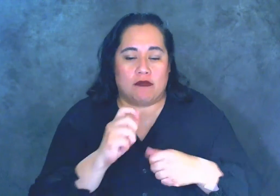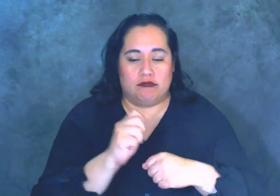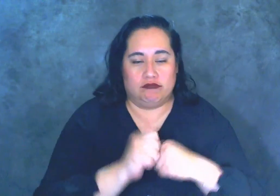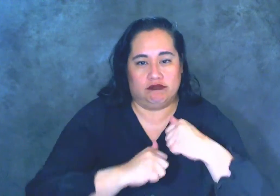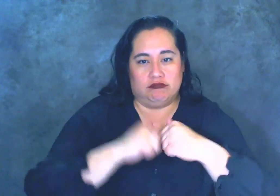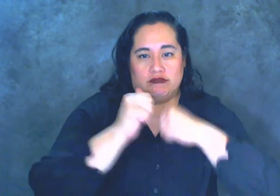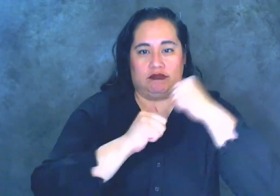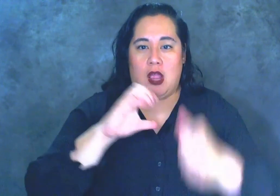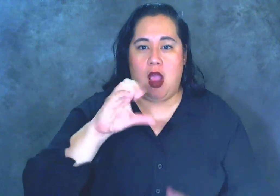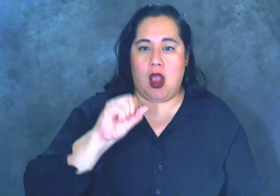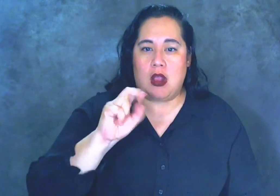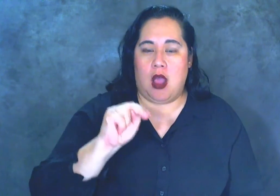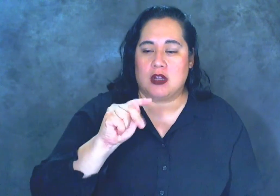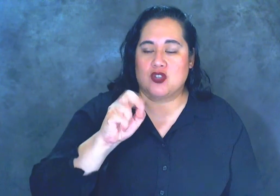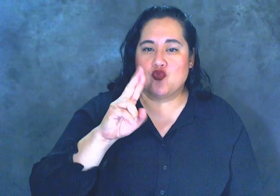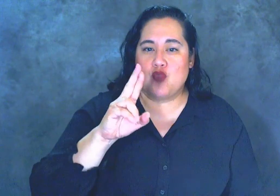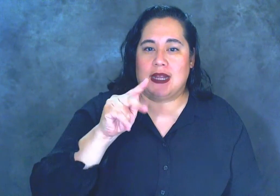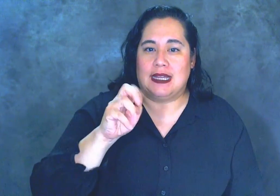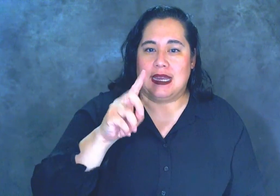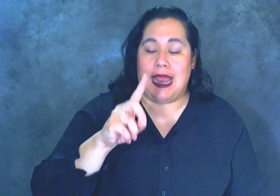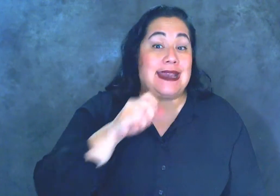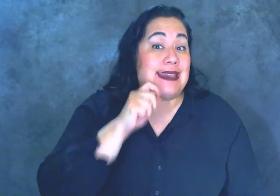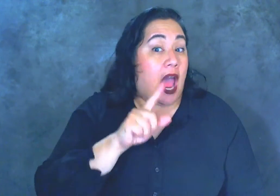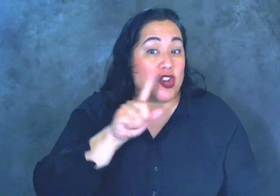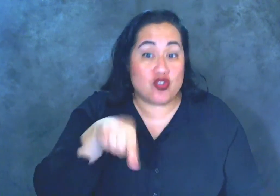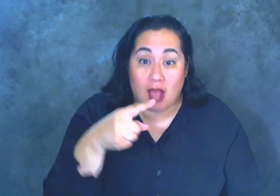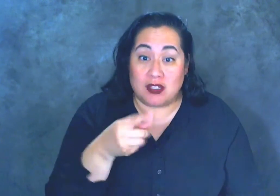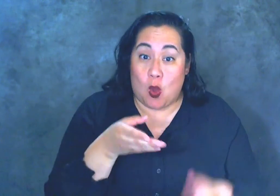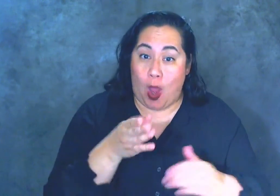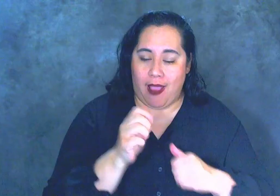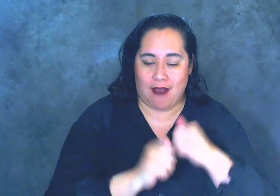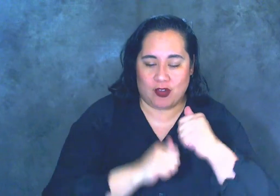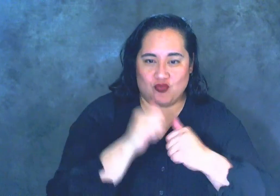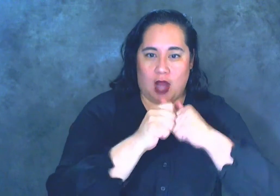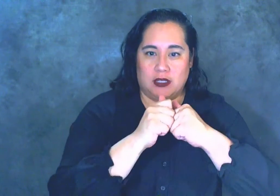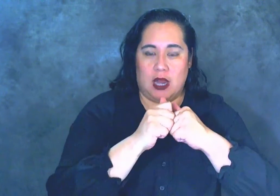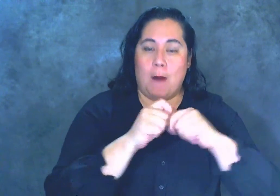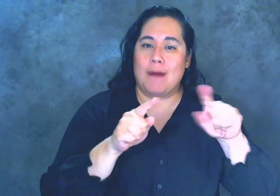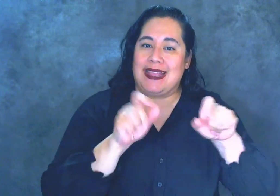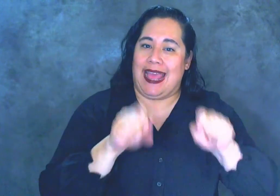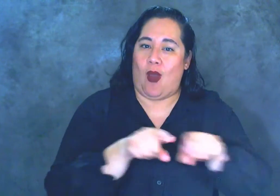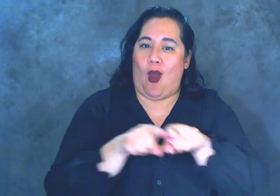Not just the way messages are constructed, which can also be said encoded,